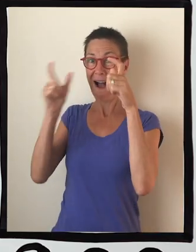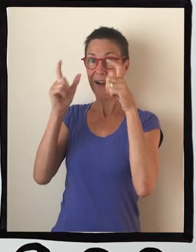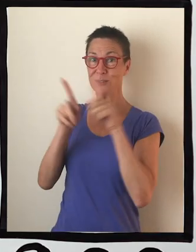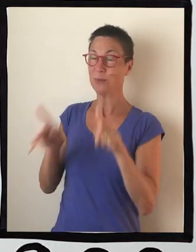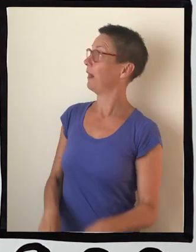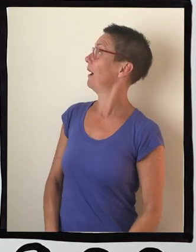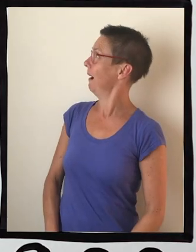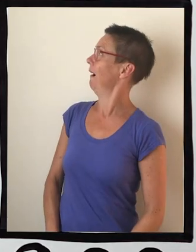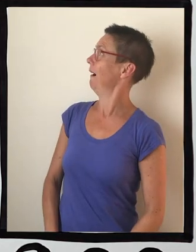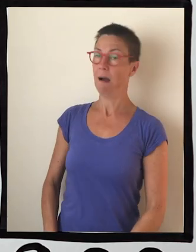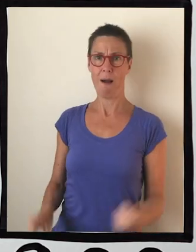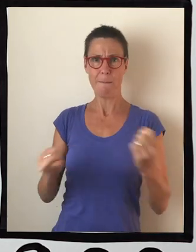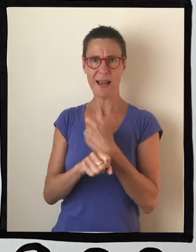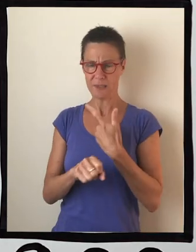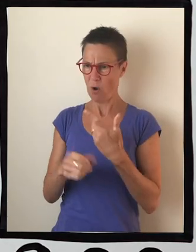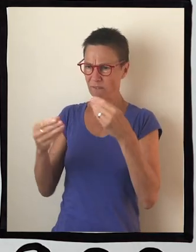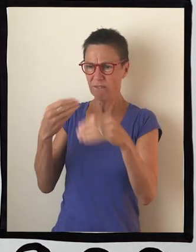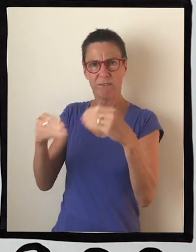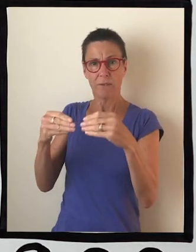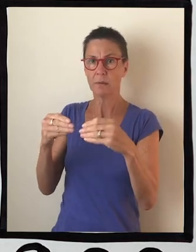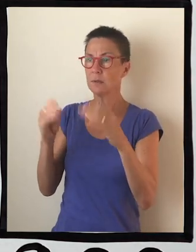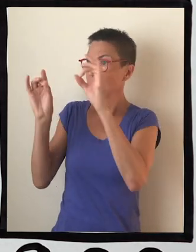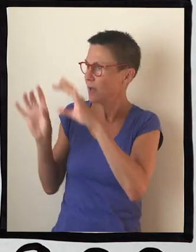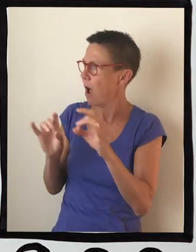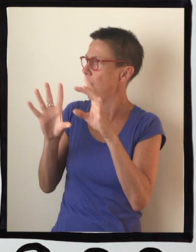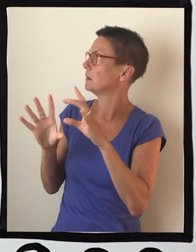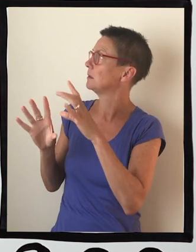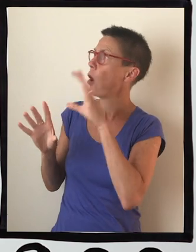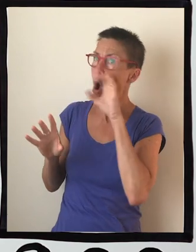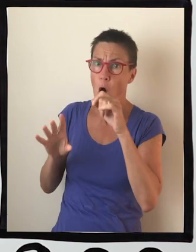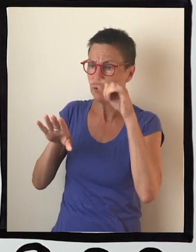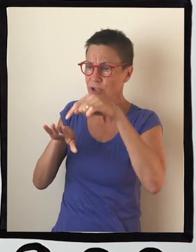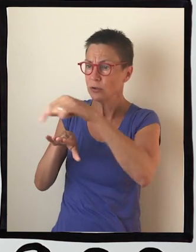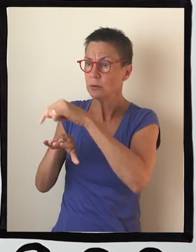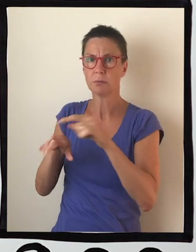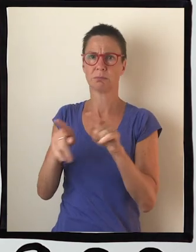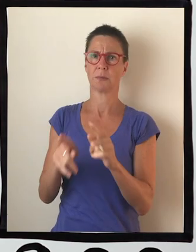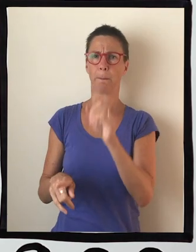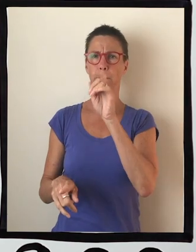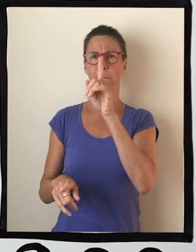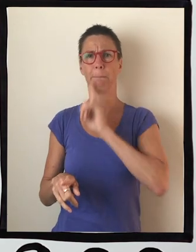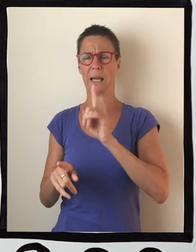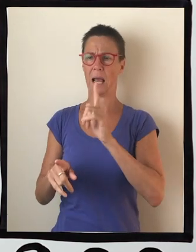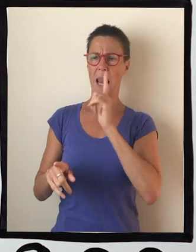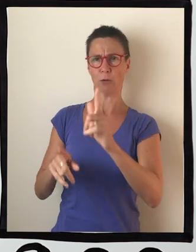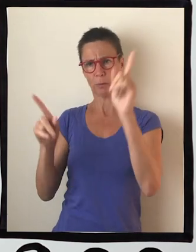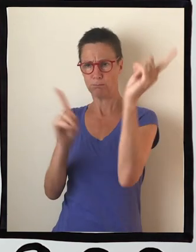of card and they've got stars, they've got orange toenails and they've even got a beautiful electric bolt down there.